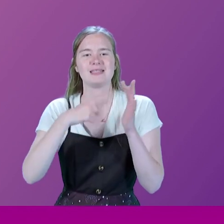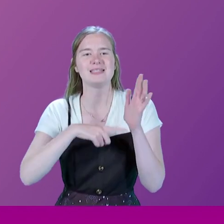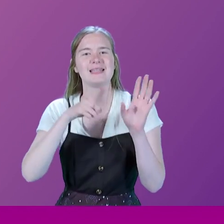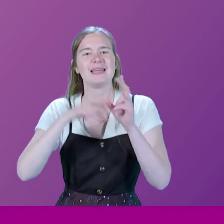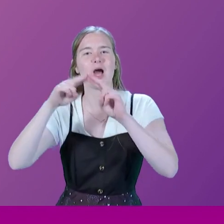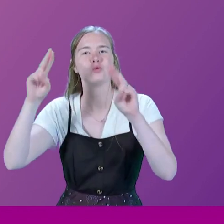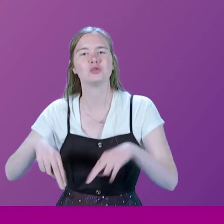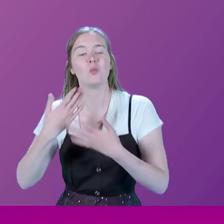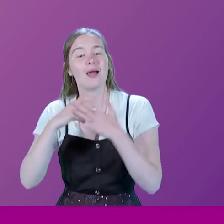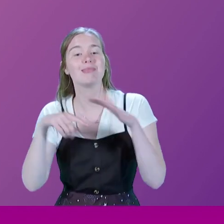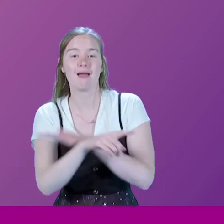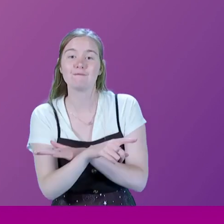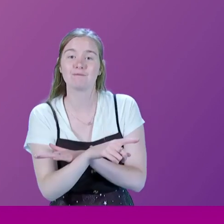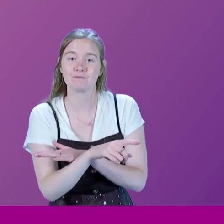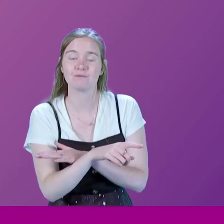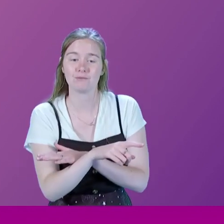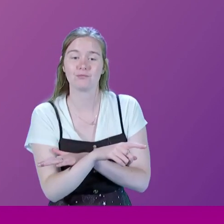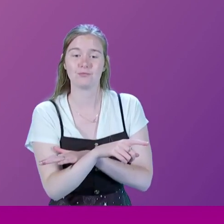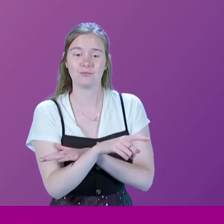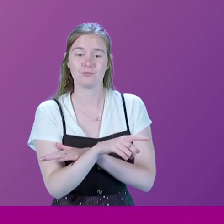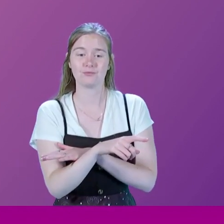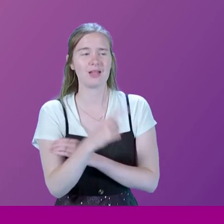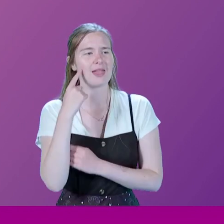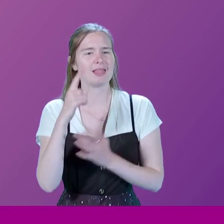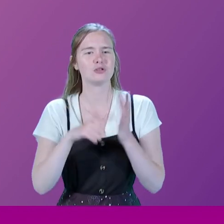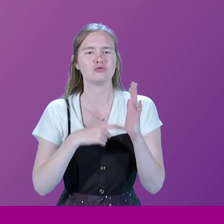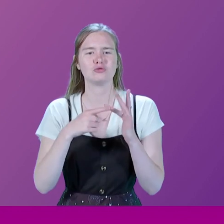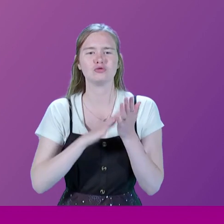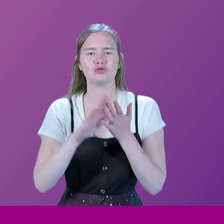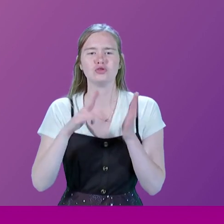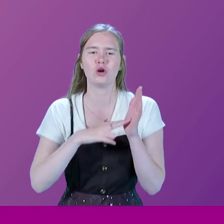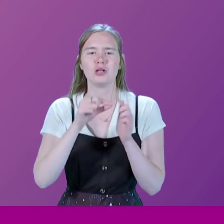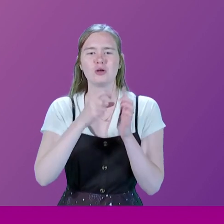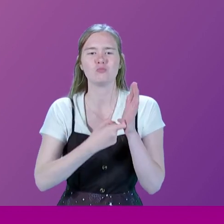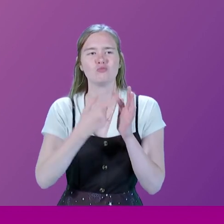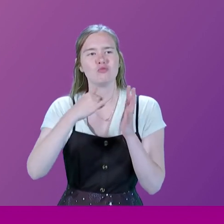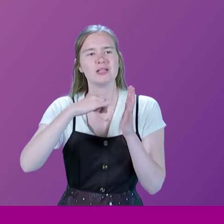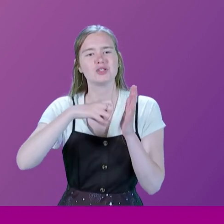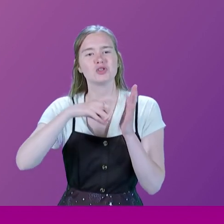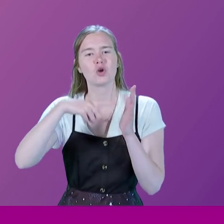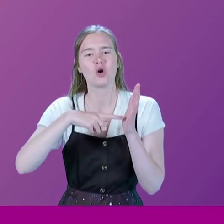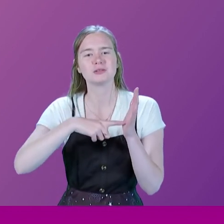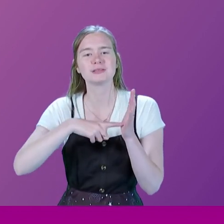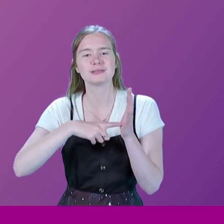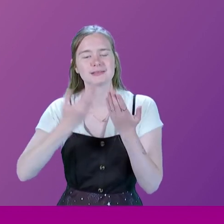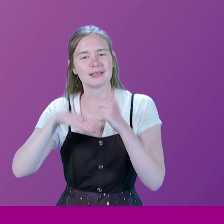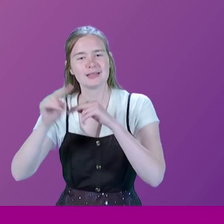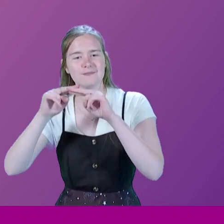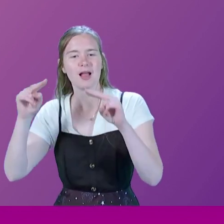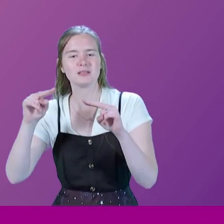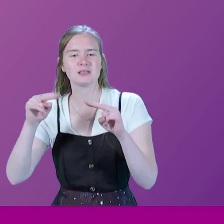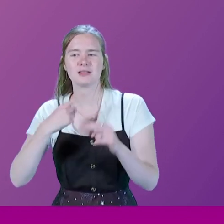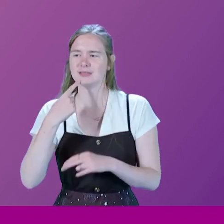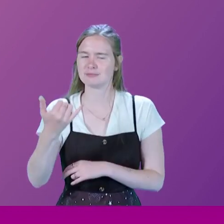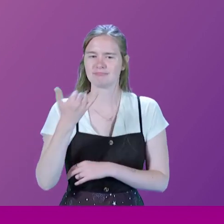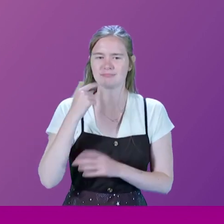And after I'd left it, I think John Prescott was in the flat. And the BBC rang me up and they said, John Prescott is spending